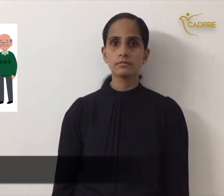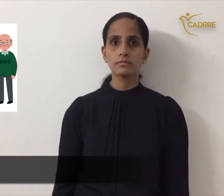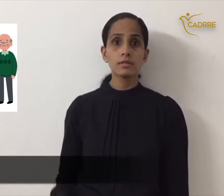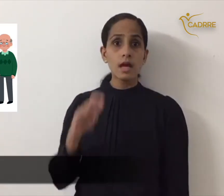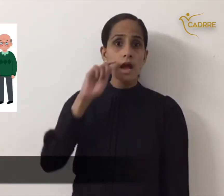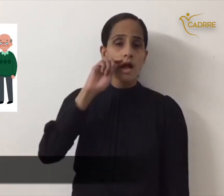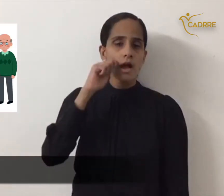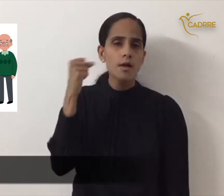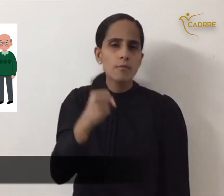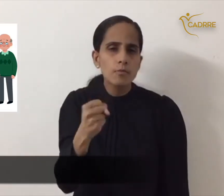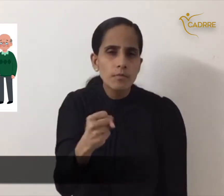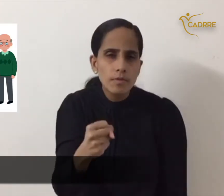grandfather